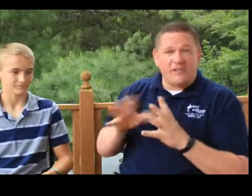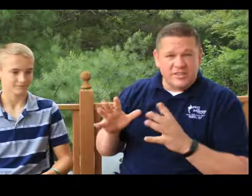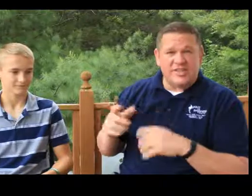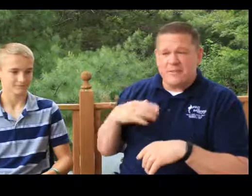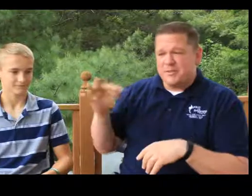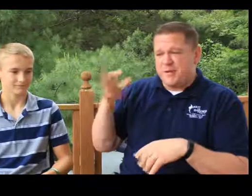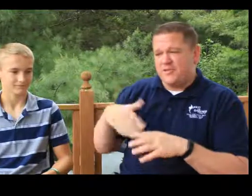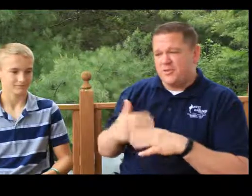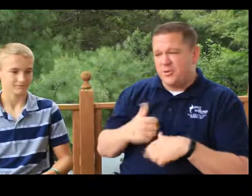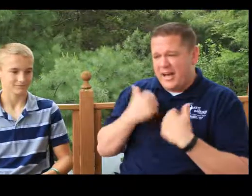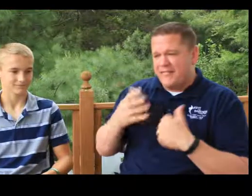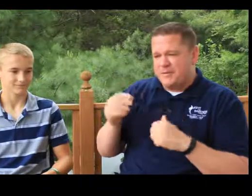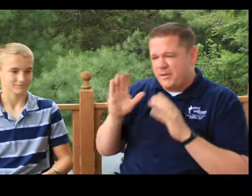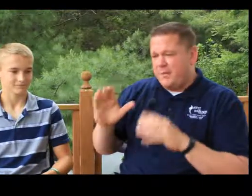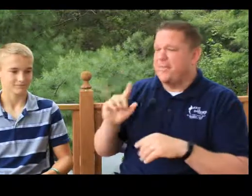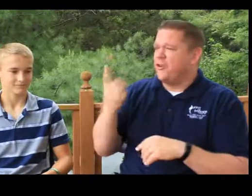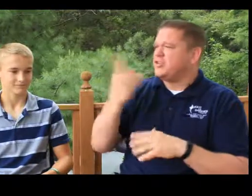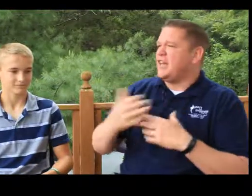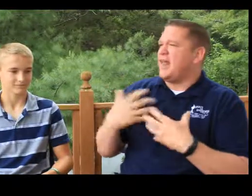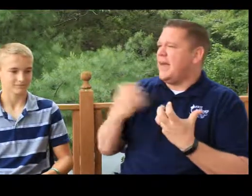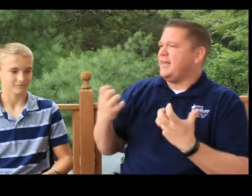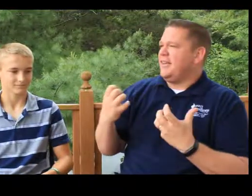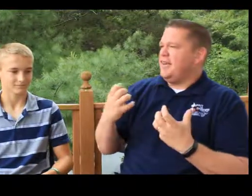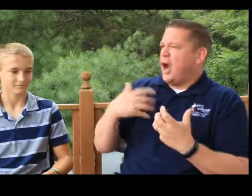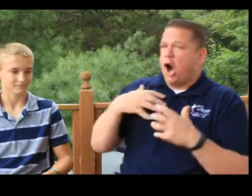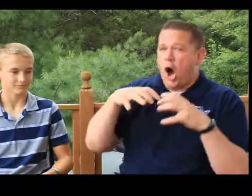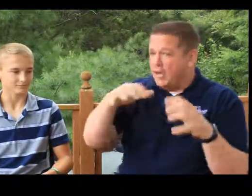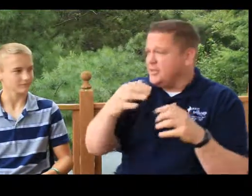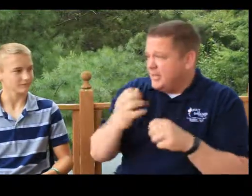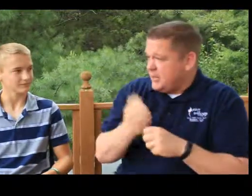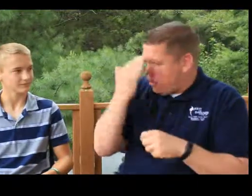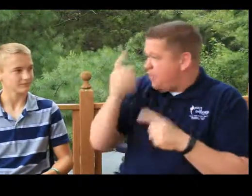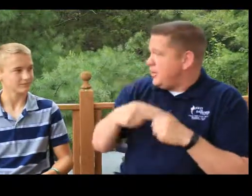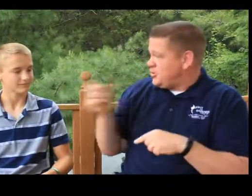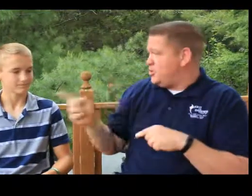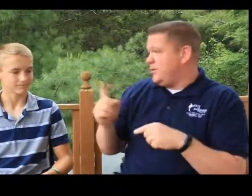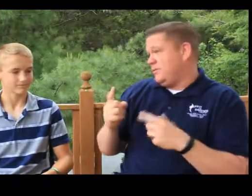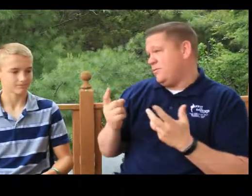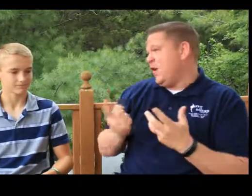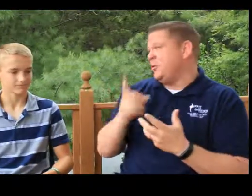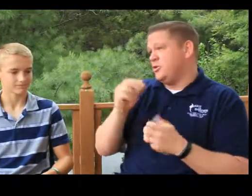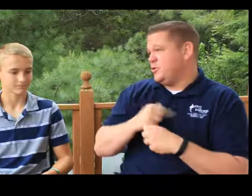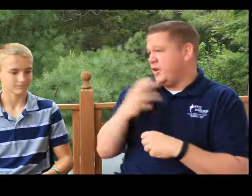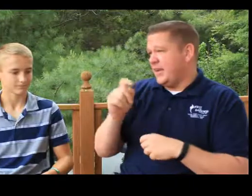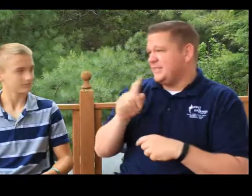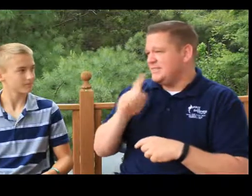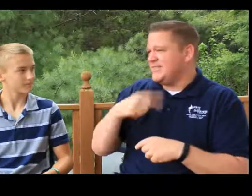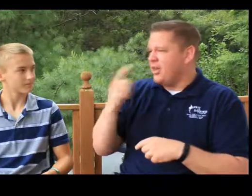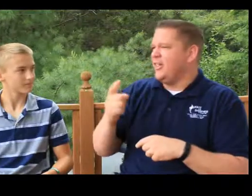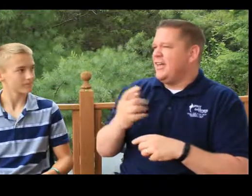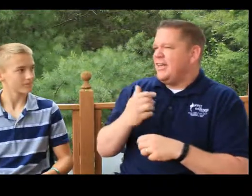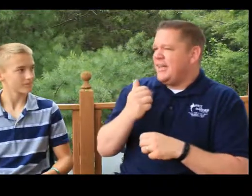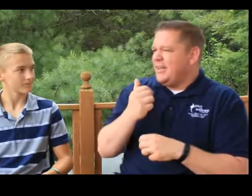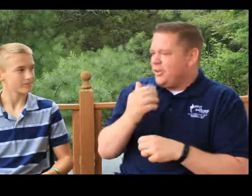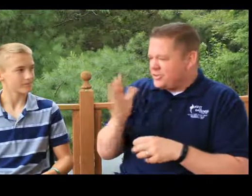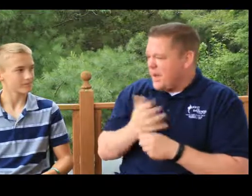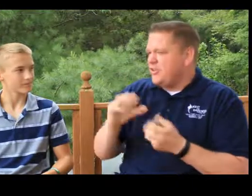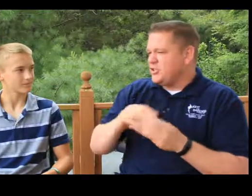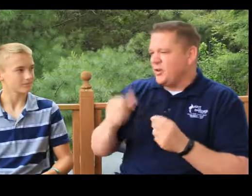obviously, I've been his pastor his whole life. And it's been great. But the first thing I like our audience to get to know about you, and we always do this with our guests, is to tell your salvation story.